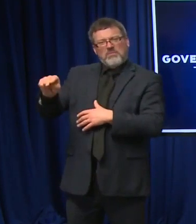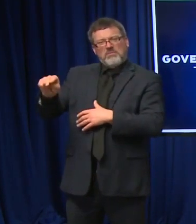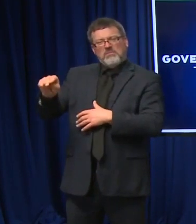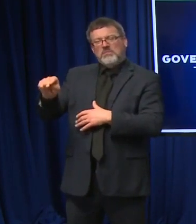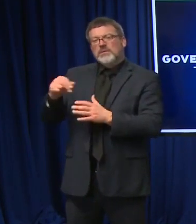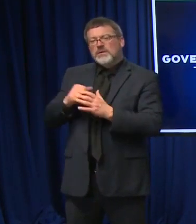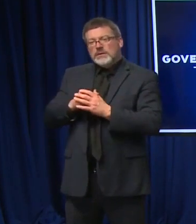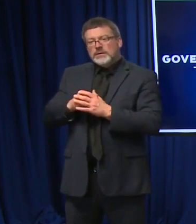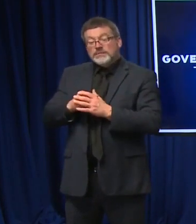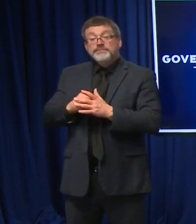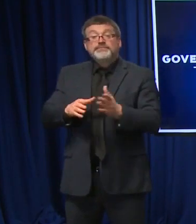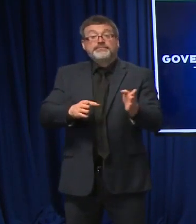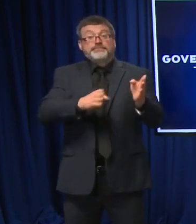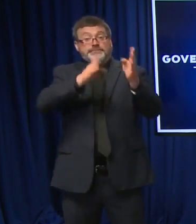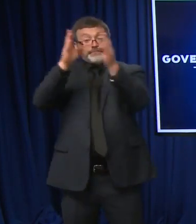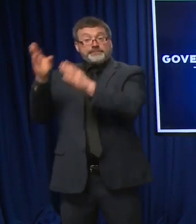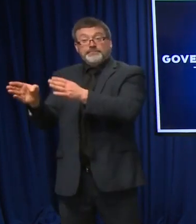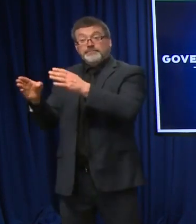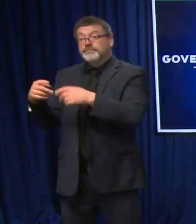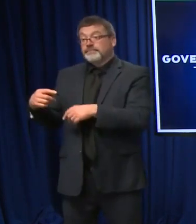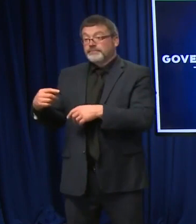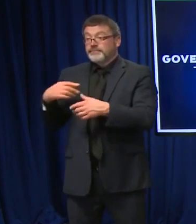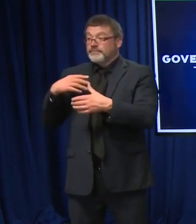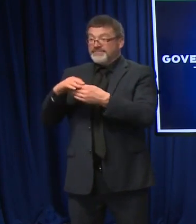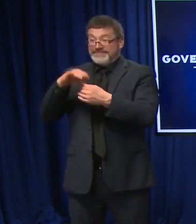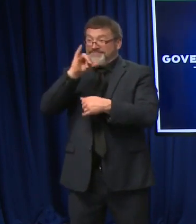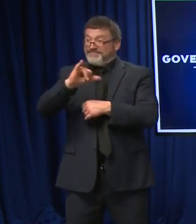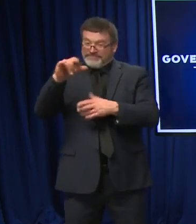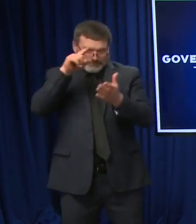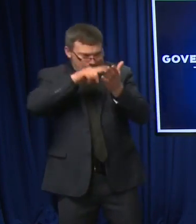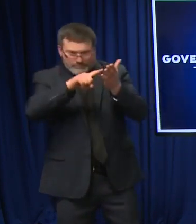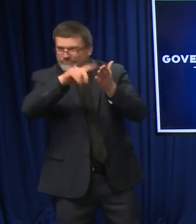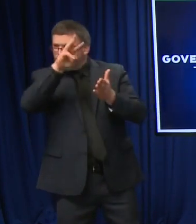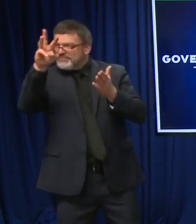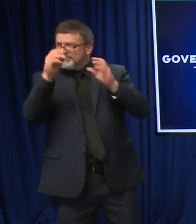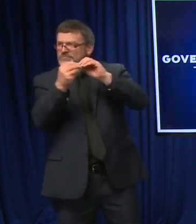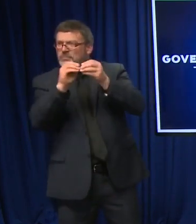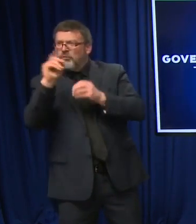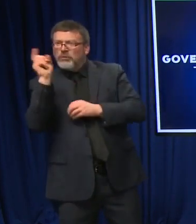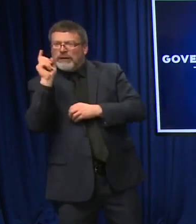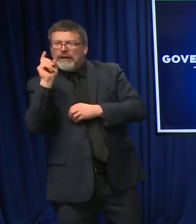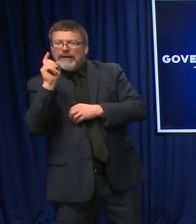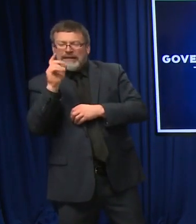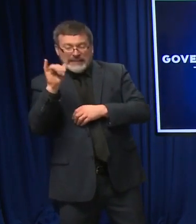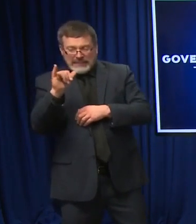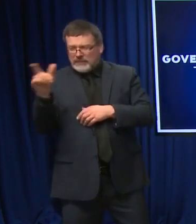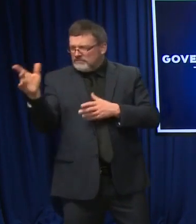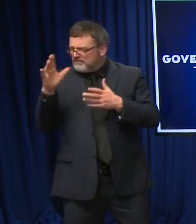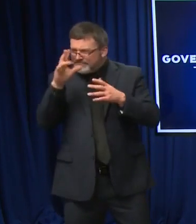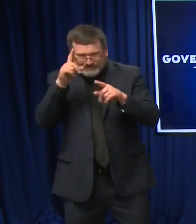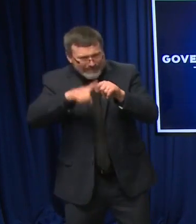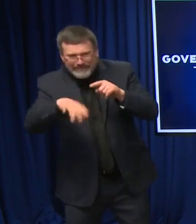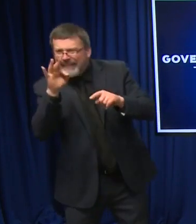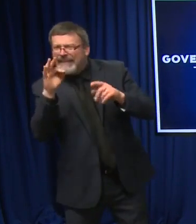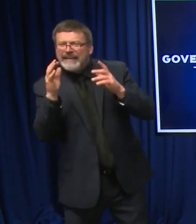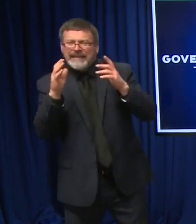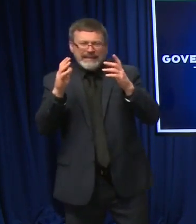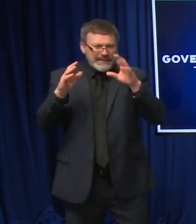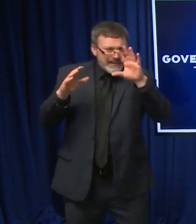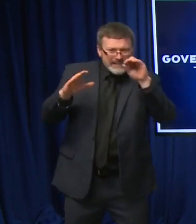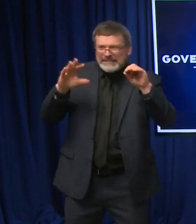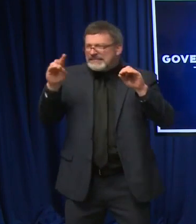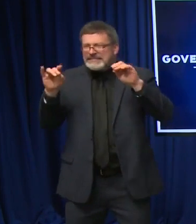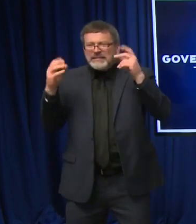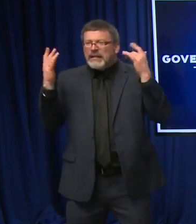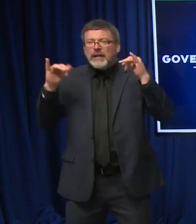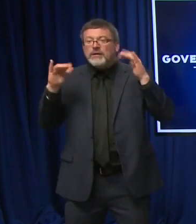questions, I'll try to decipher your questions there a little bit. That was very convoluted. But the most accurate vaccine data right now